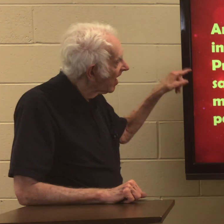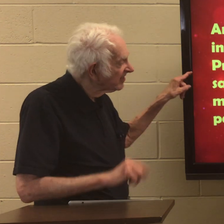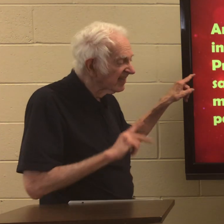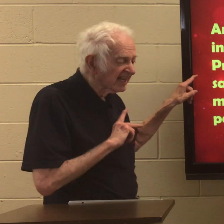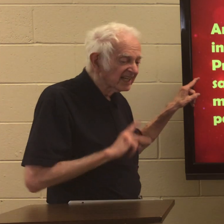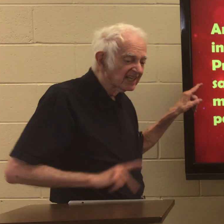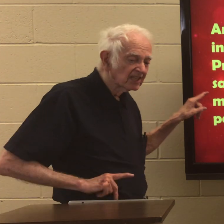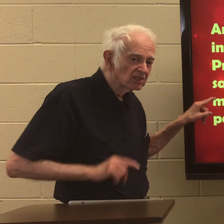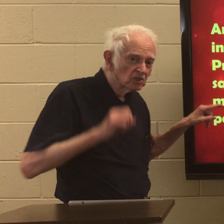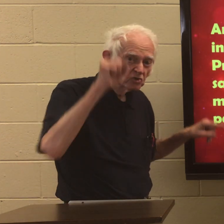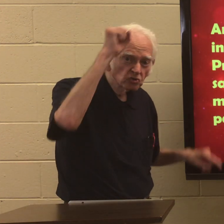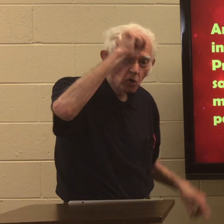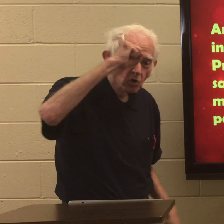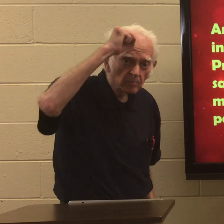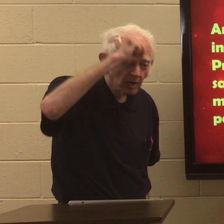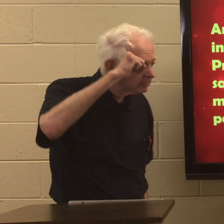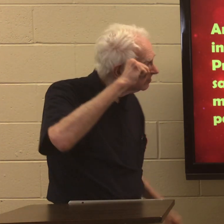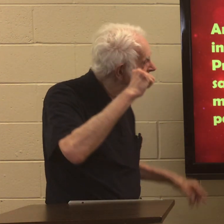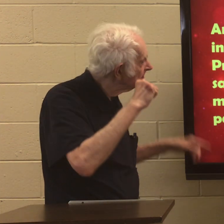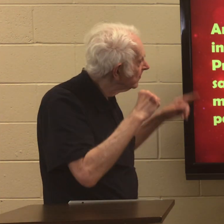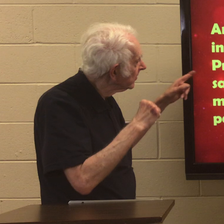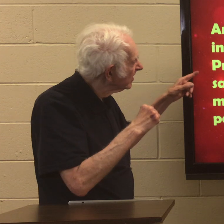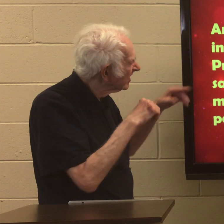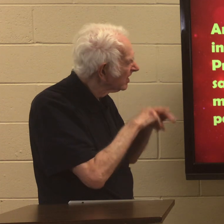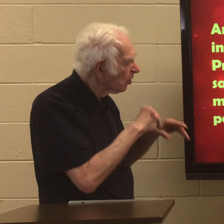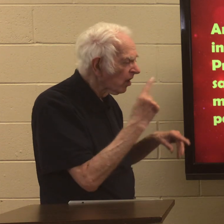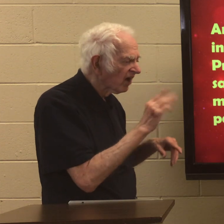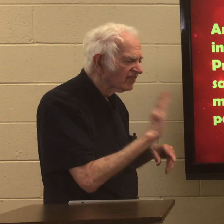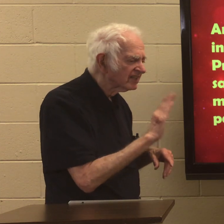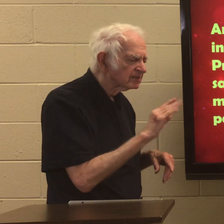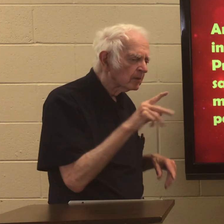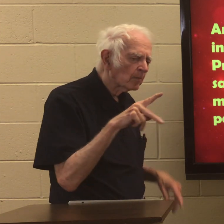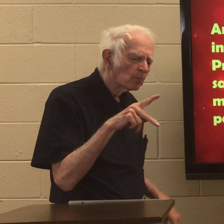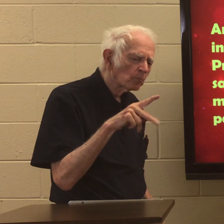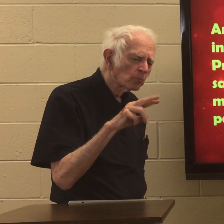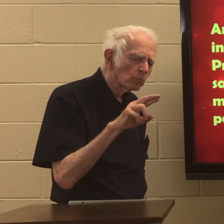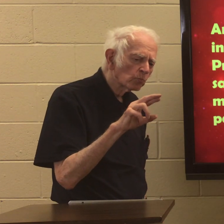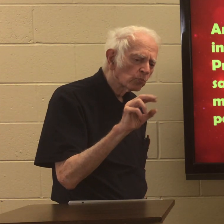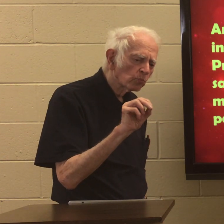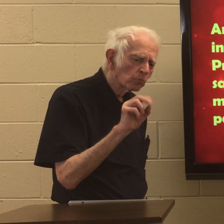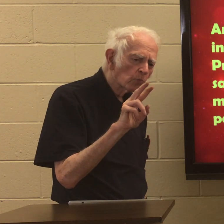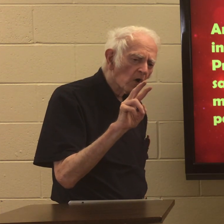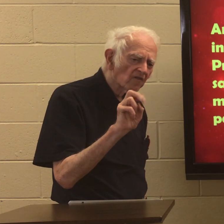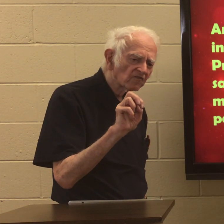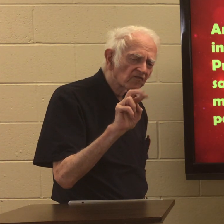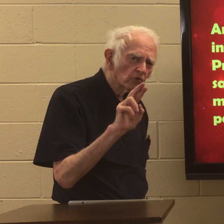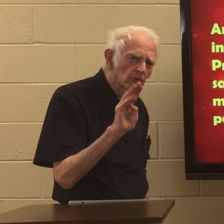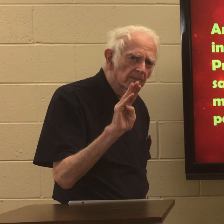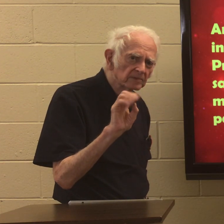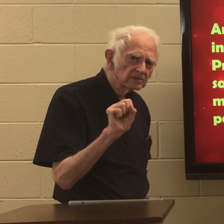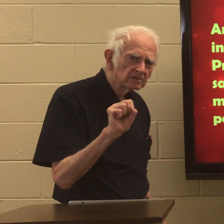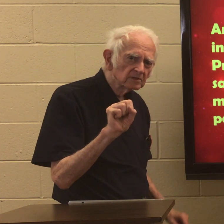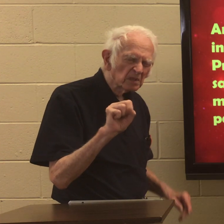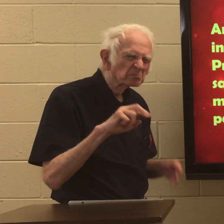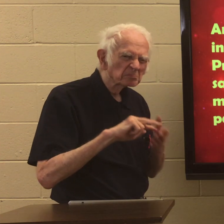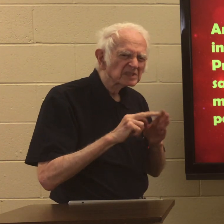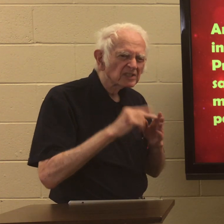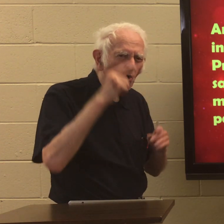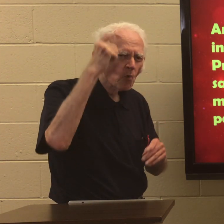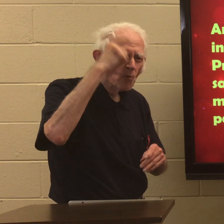And King Solomon, in one of his proverbs, that